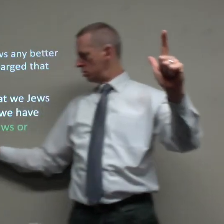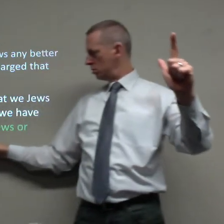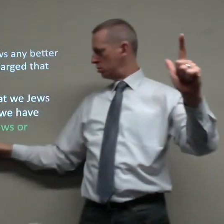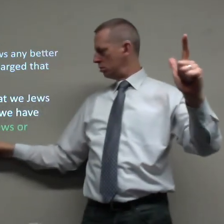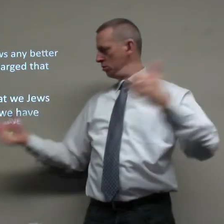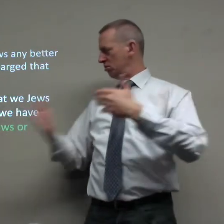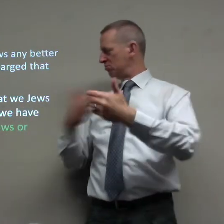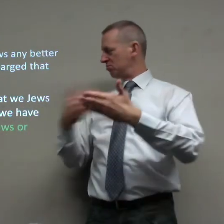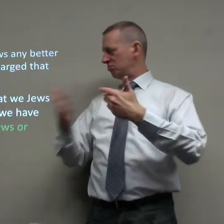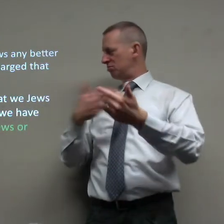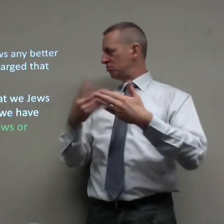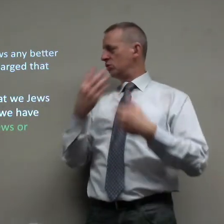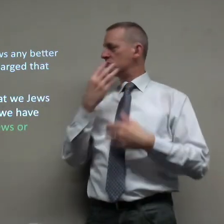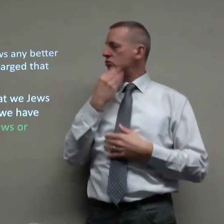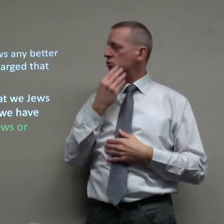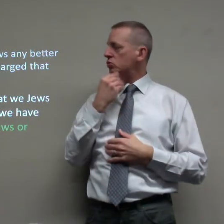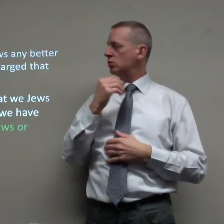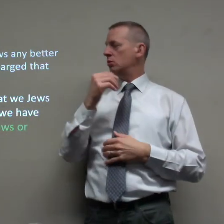whether Jews or Gentiles